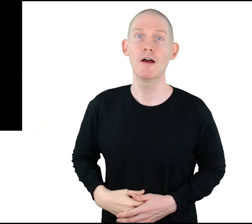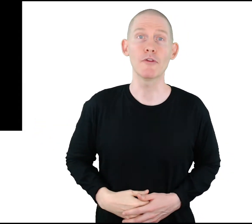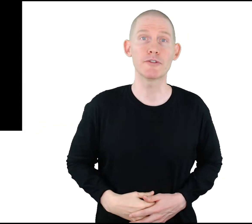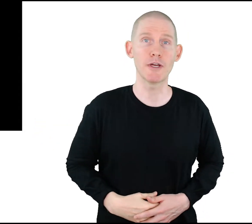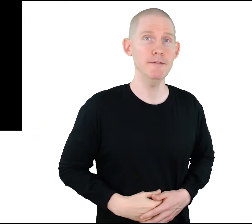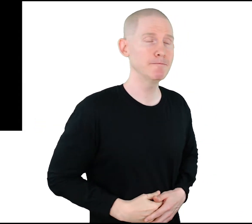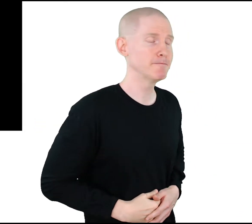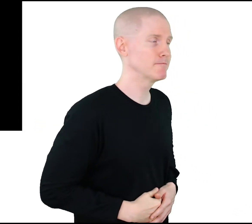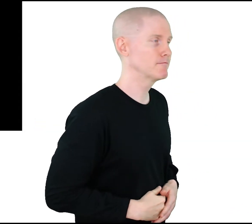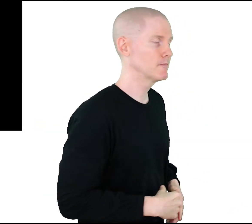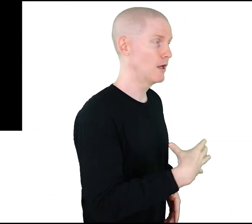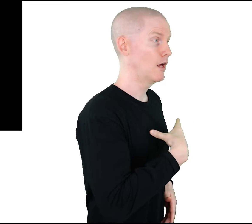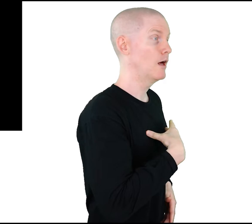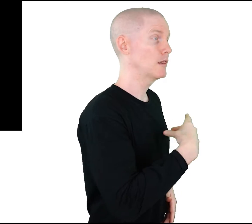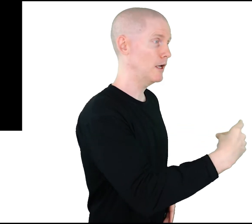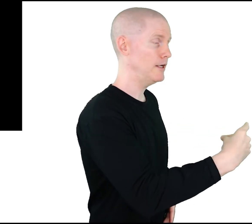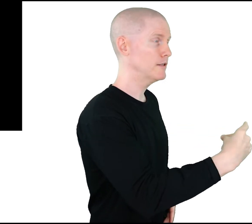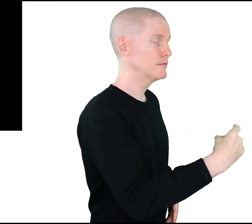Other sign. Like.